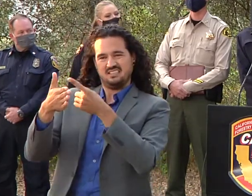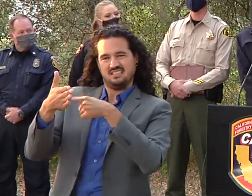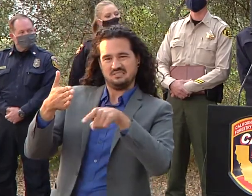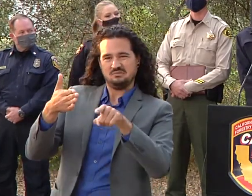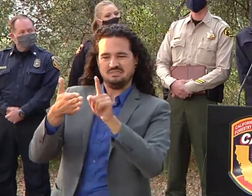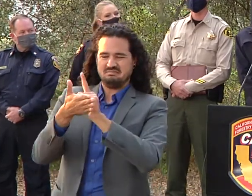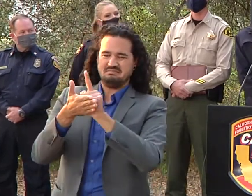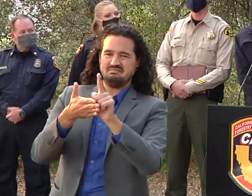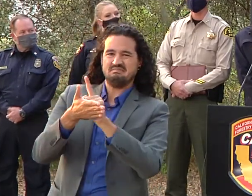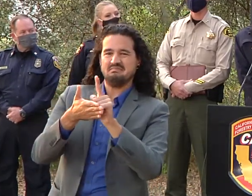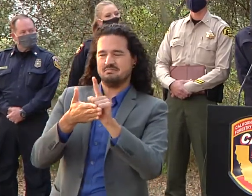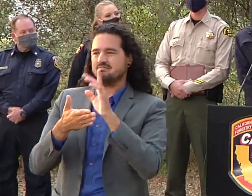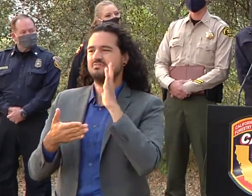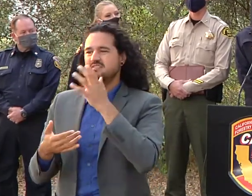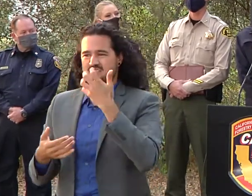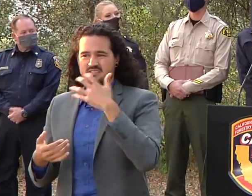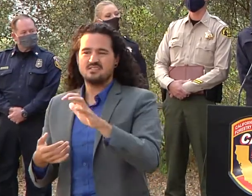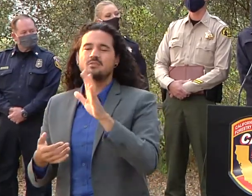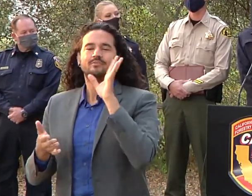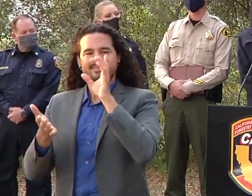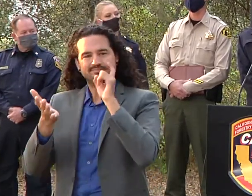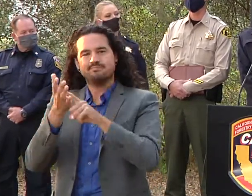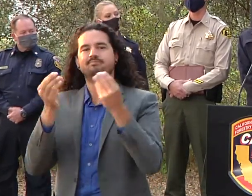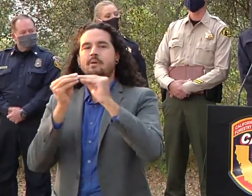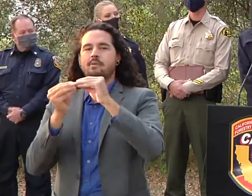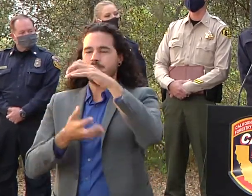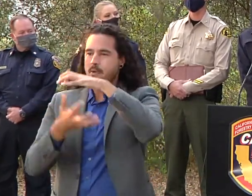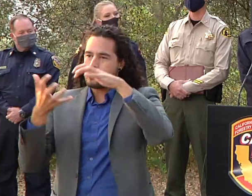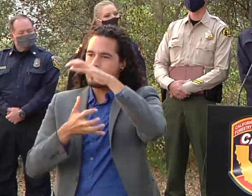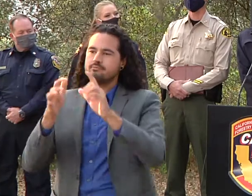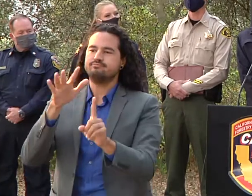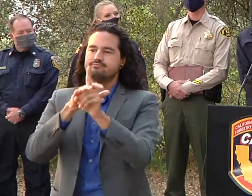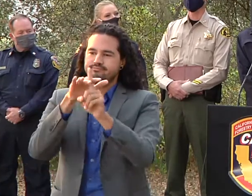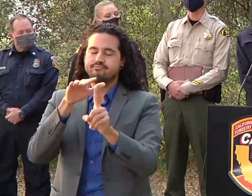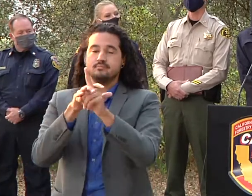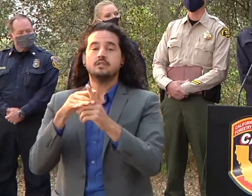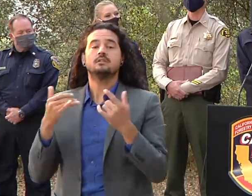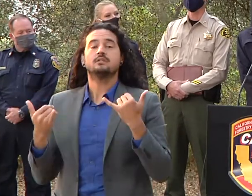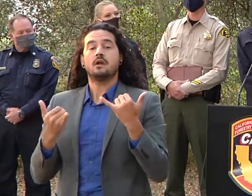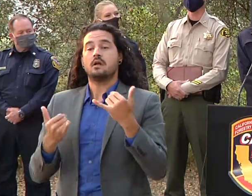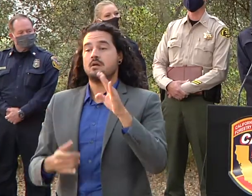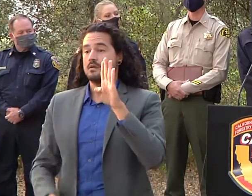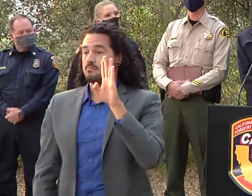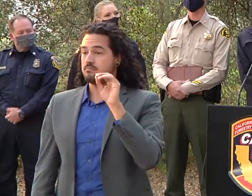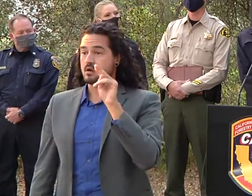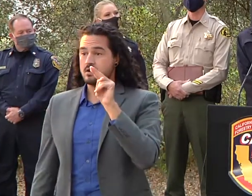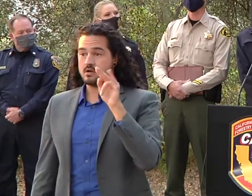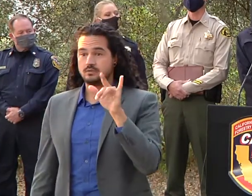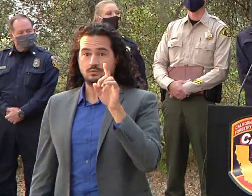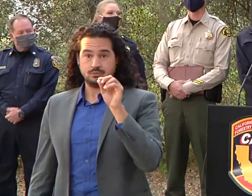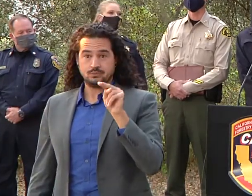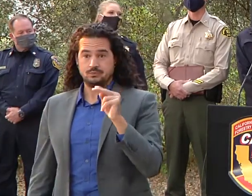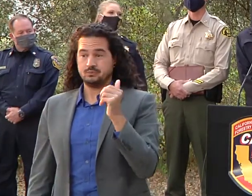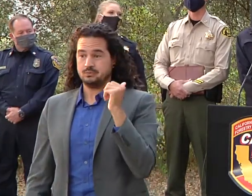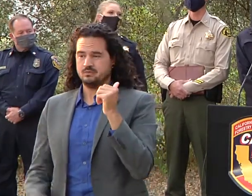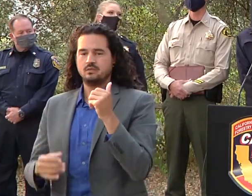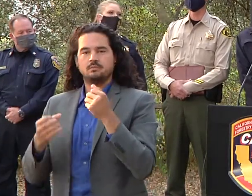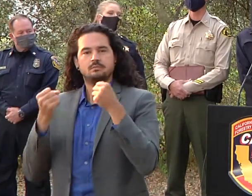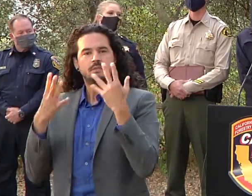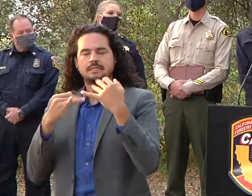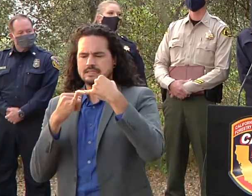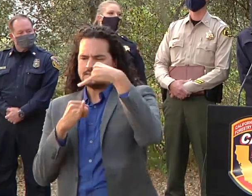good works being completed within that area getting lines around all the various fires and the spot fires that had occurred the burned out areas